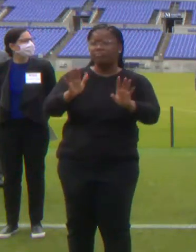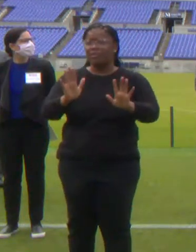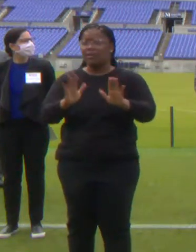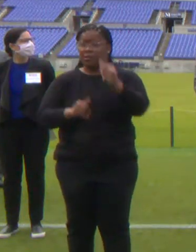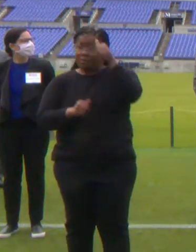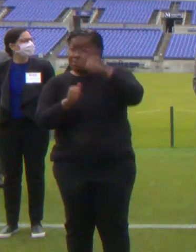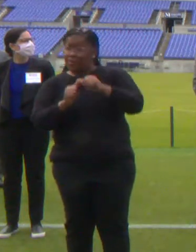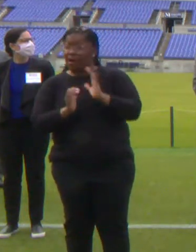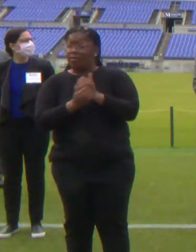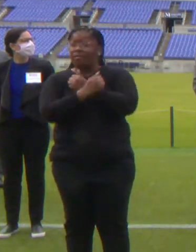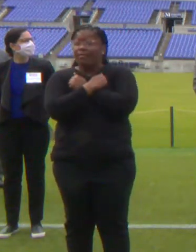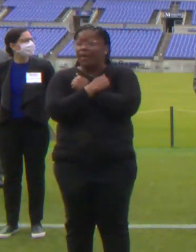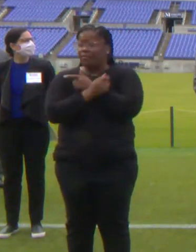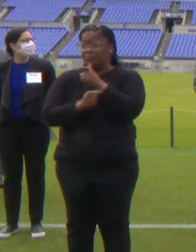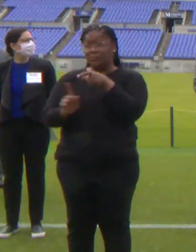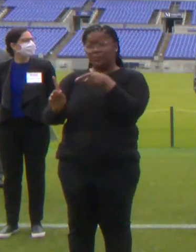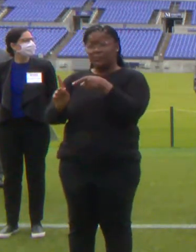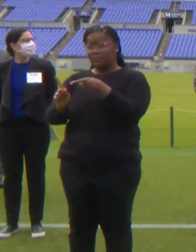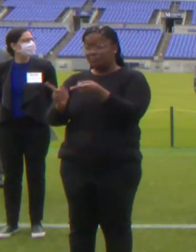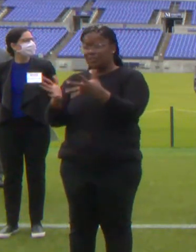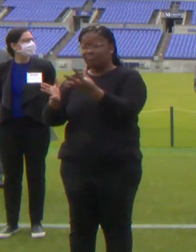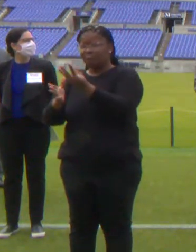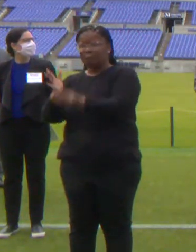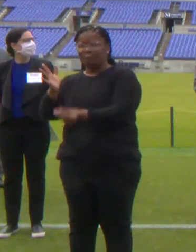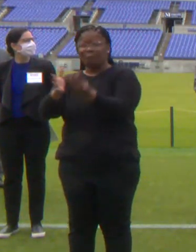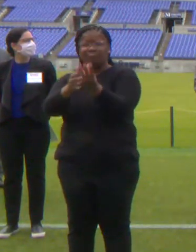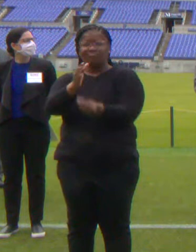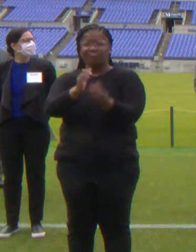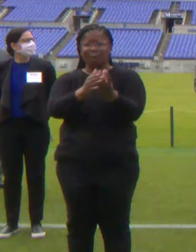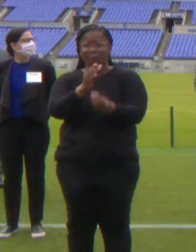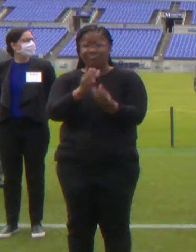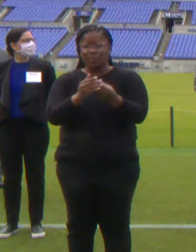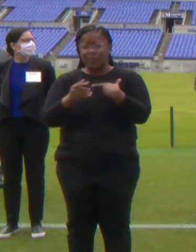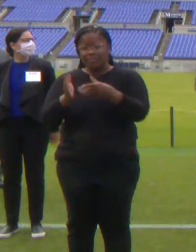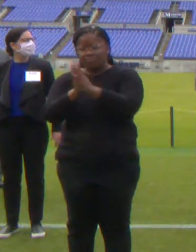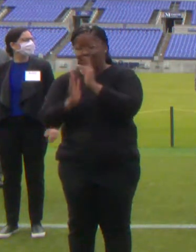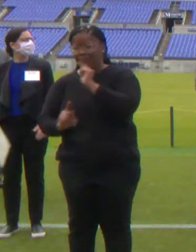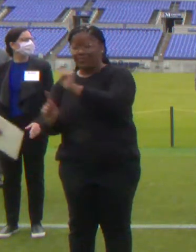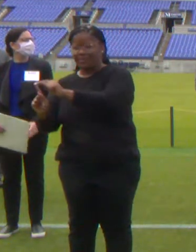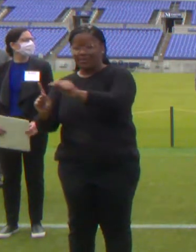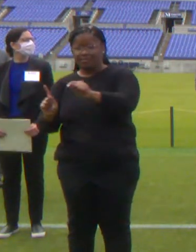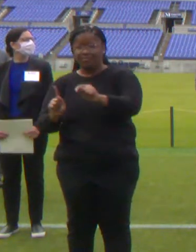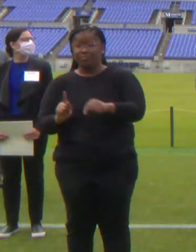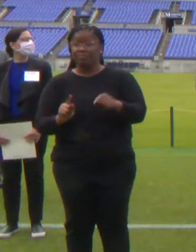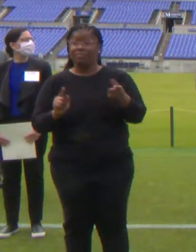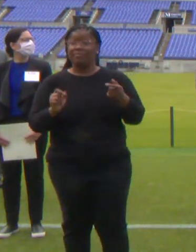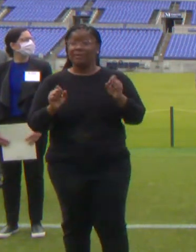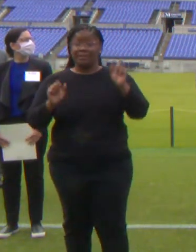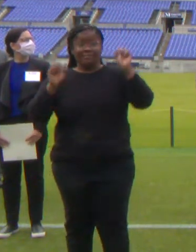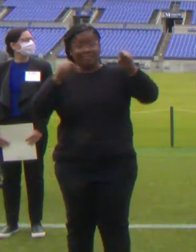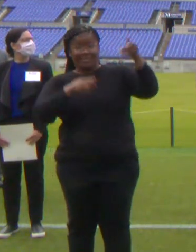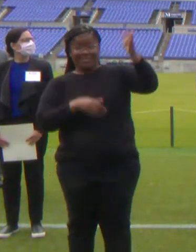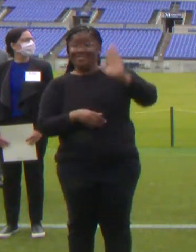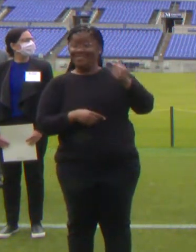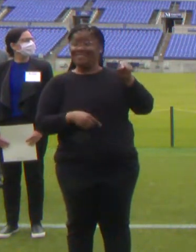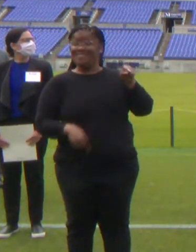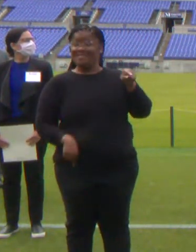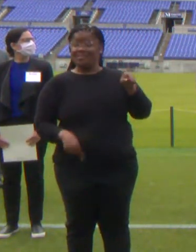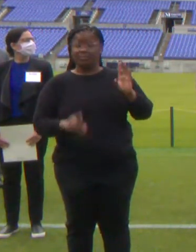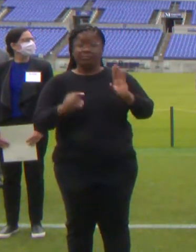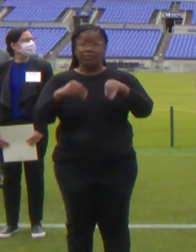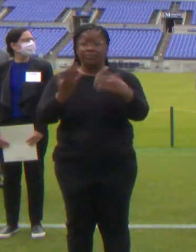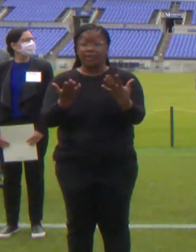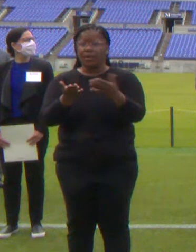pandemic and we pray for their souls. May the almighty God bestow his mercy and forgiveness on all of them. Though we profess different